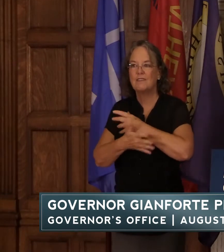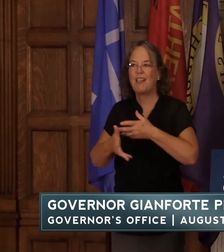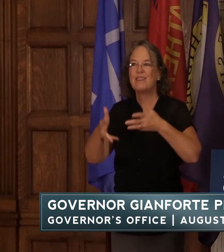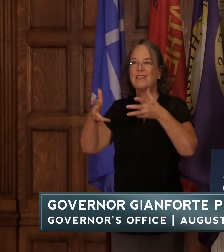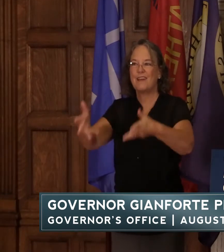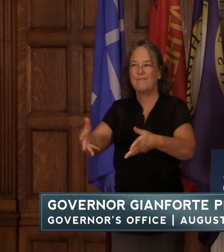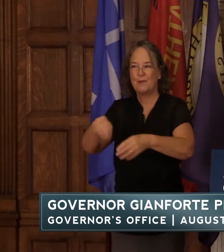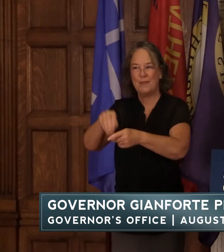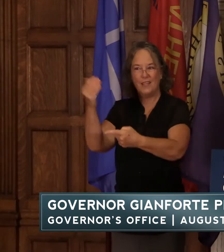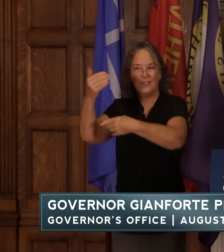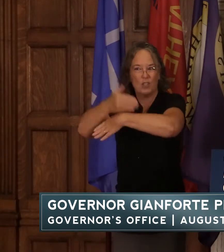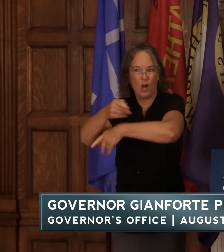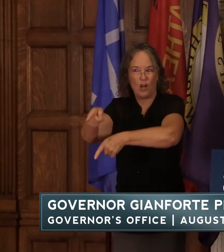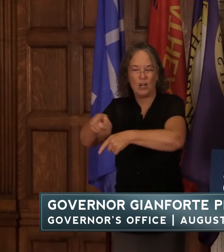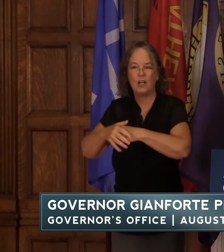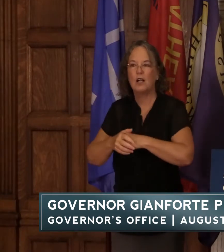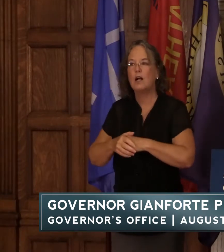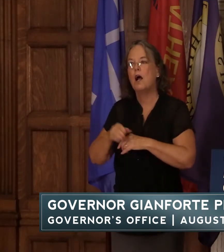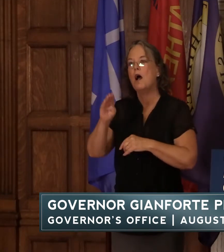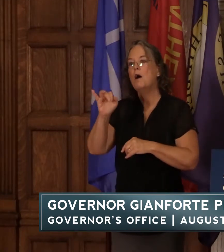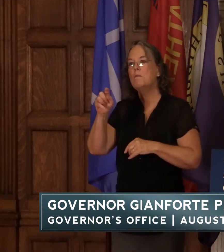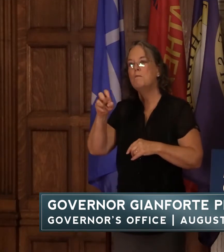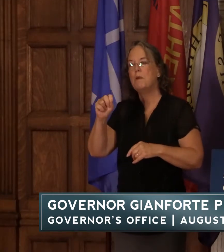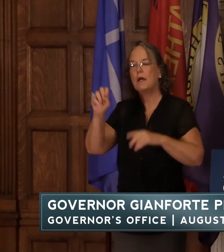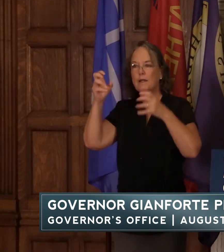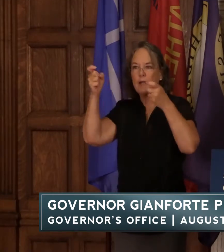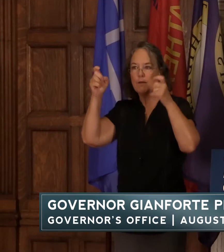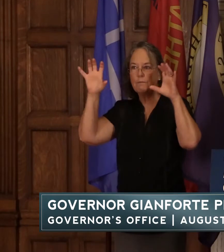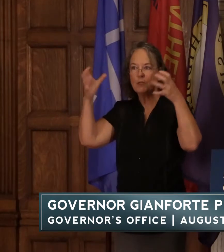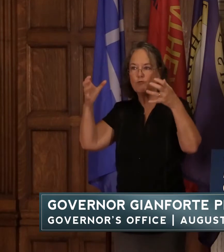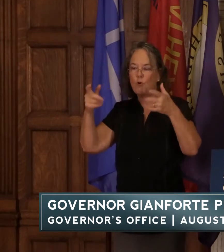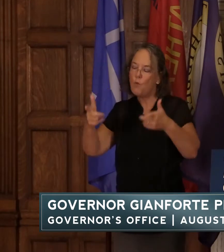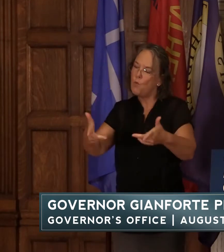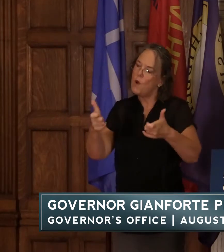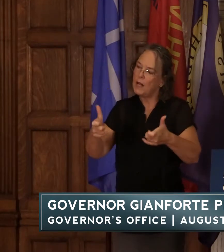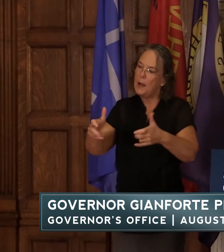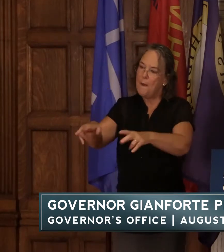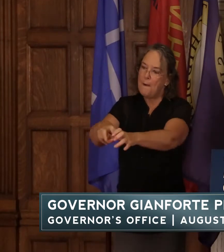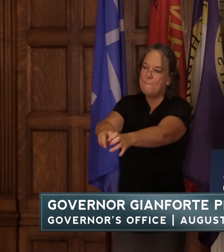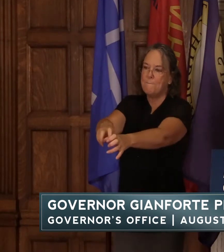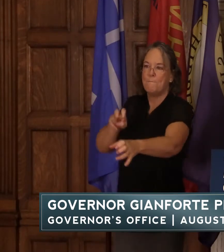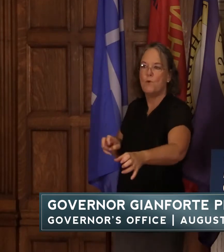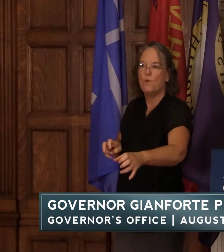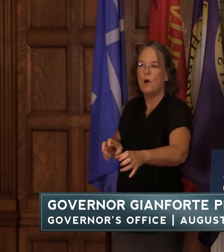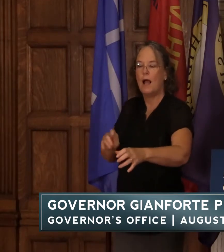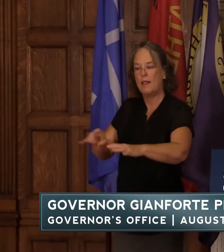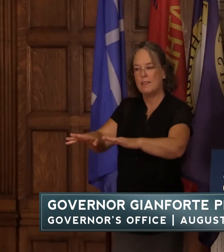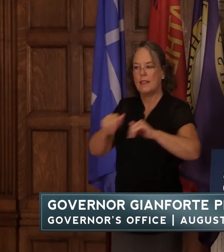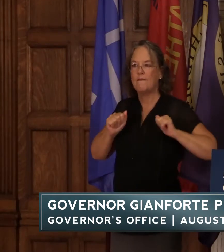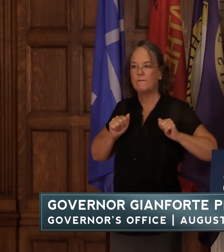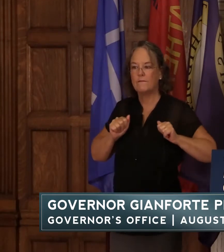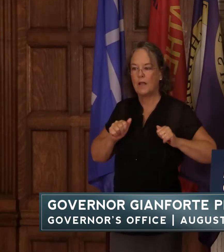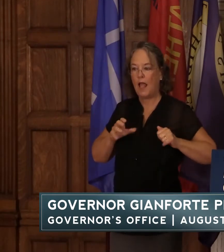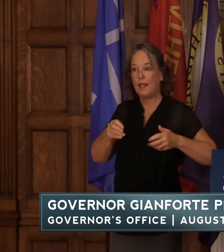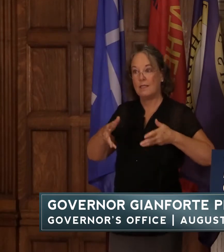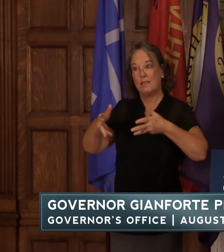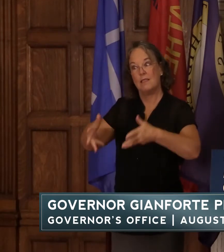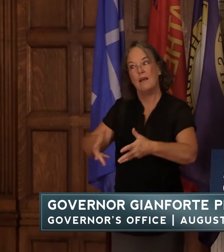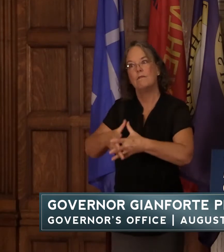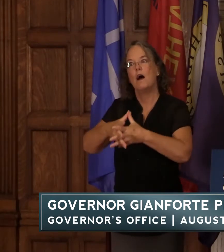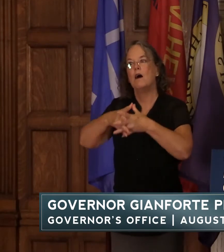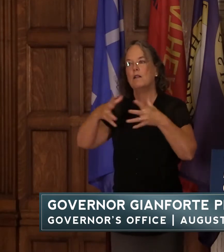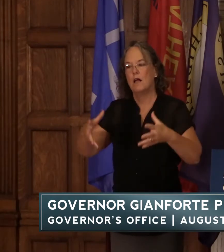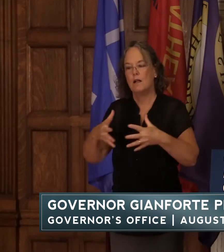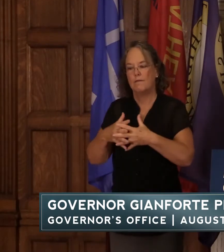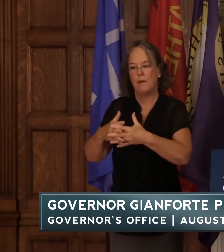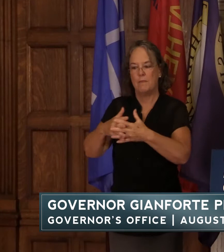and the biden administration hastily withdrew and left an awful lot of american military equipment